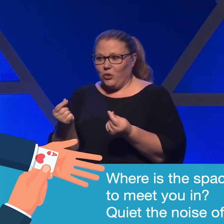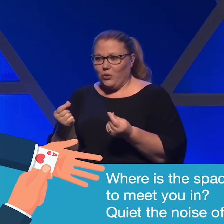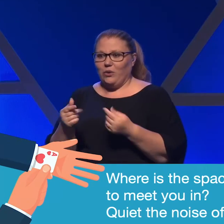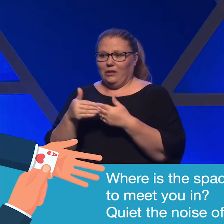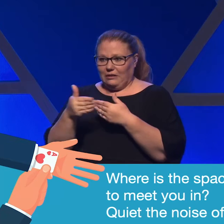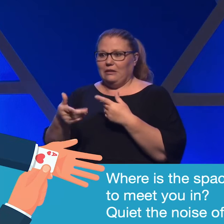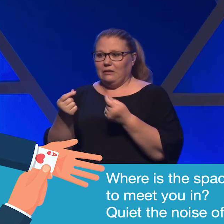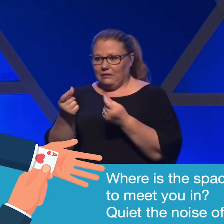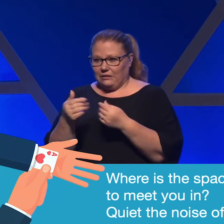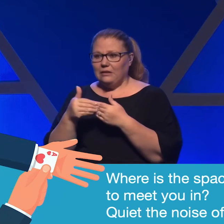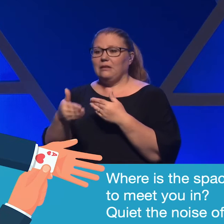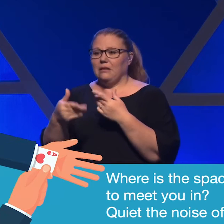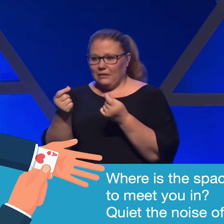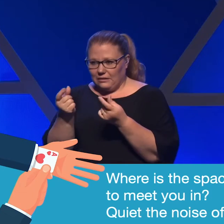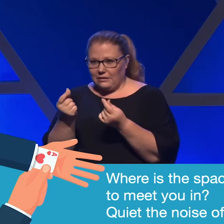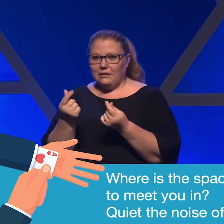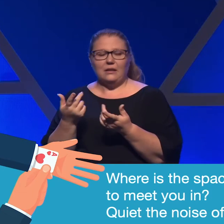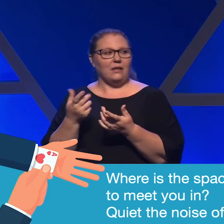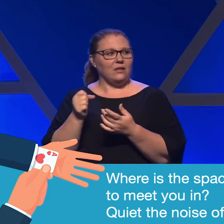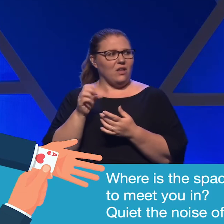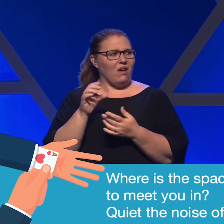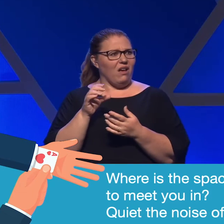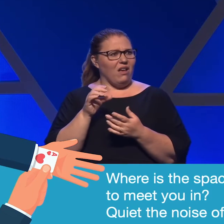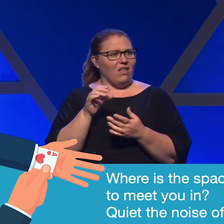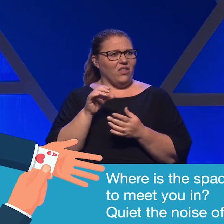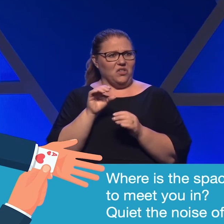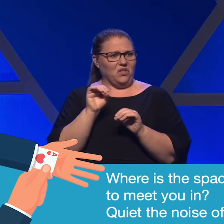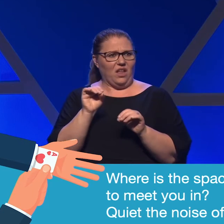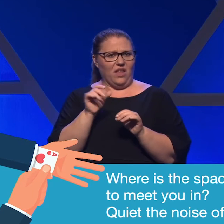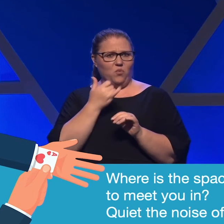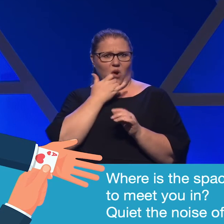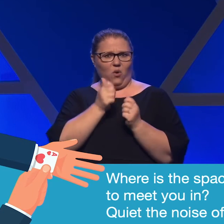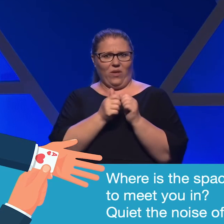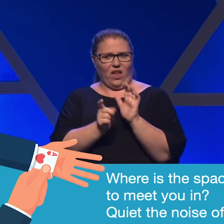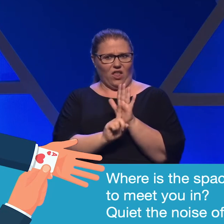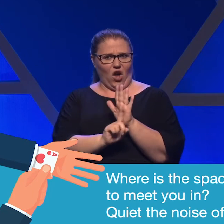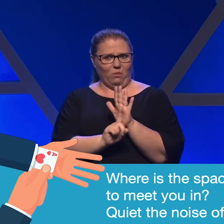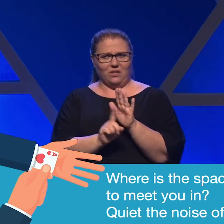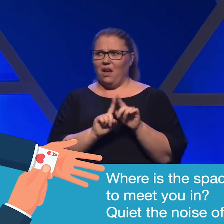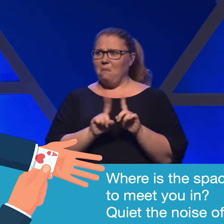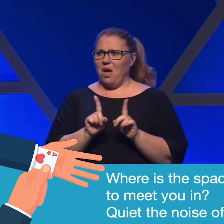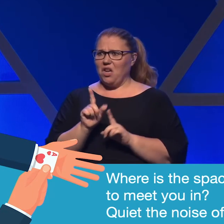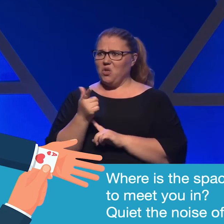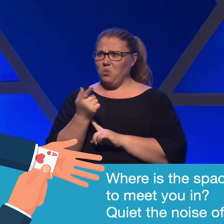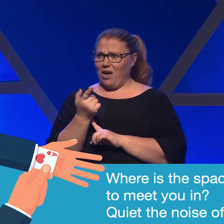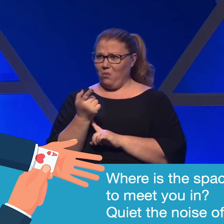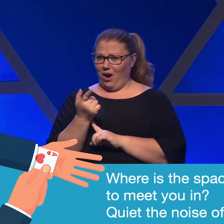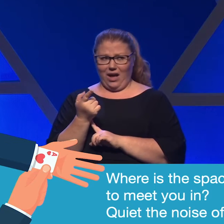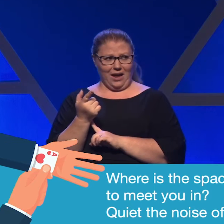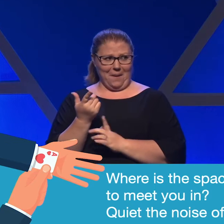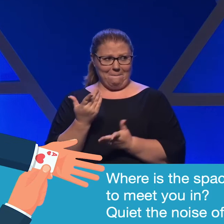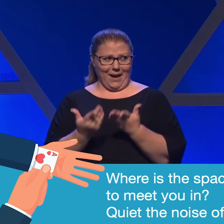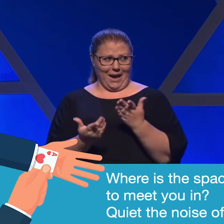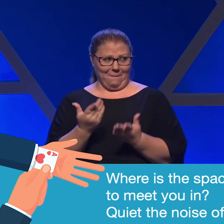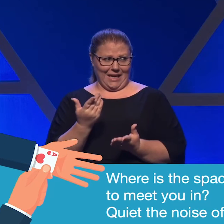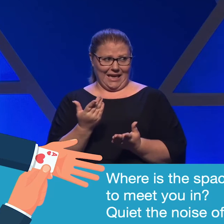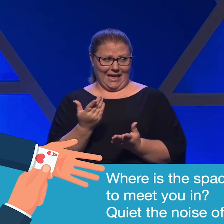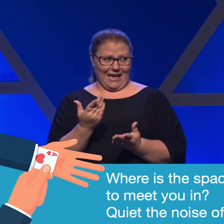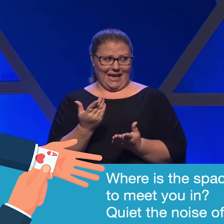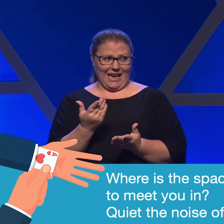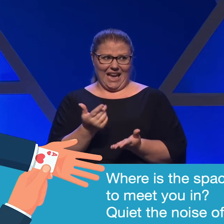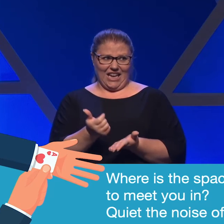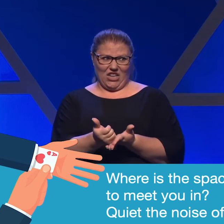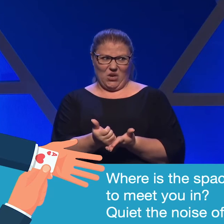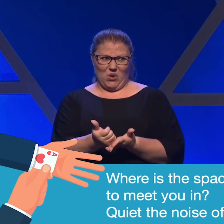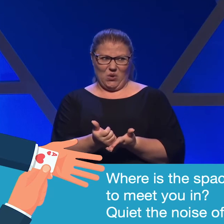do-do-do. And I thought, well, there's nothing wrong with alarms, but 21 might be a cue that